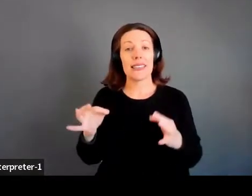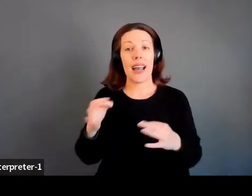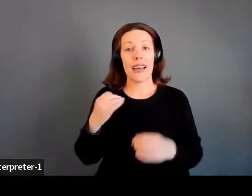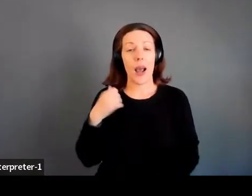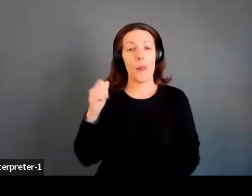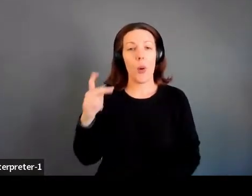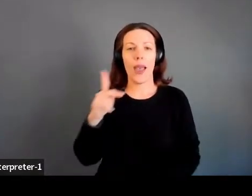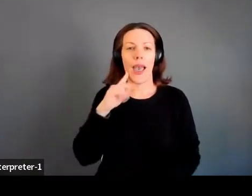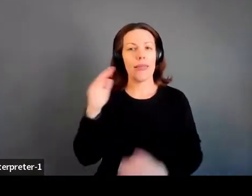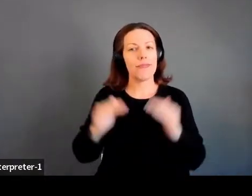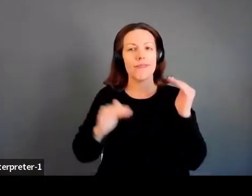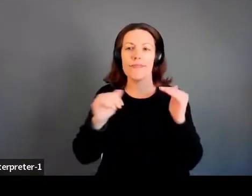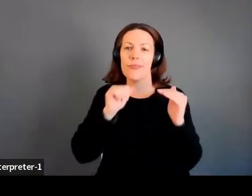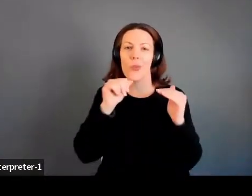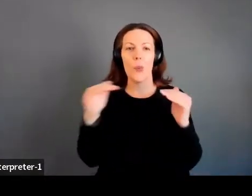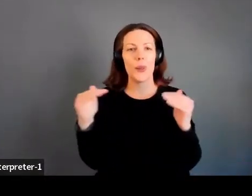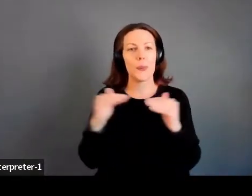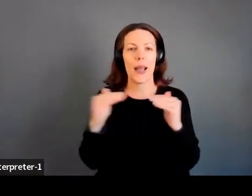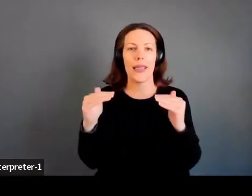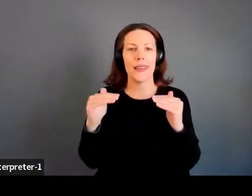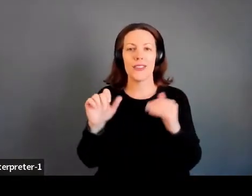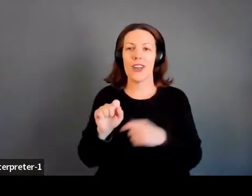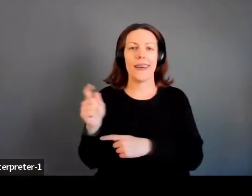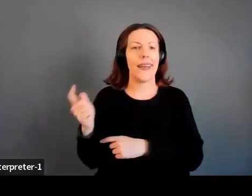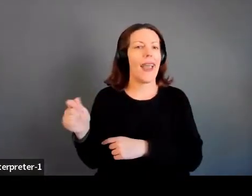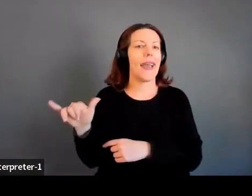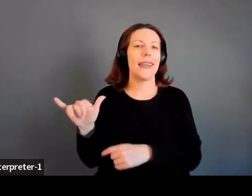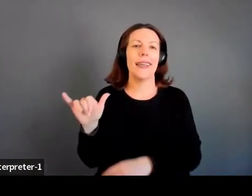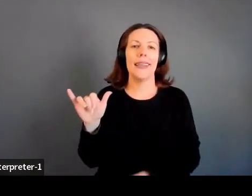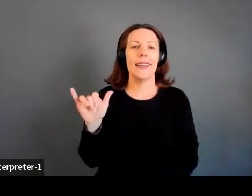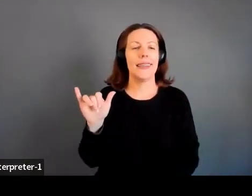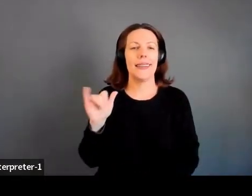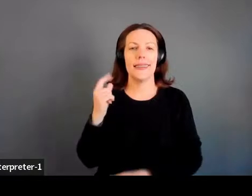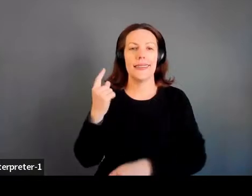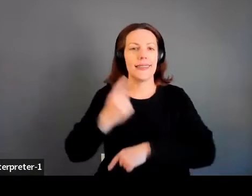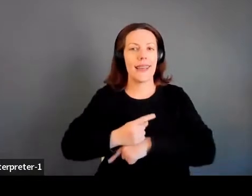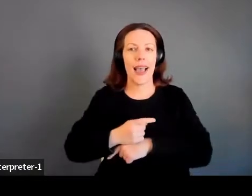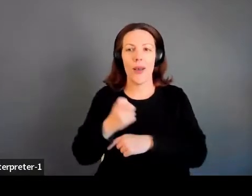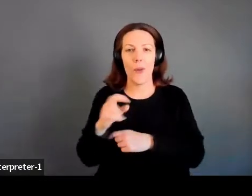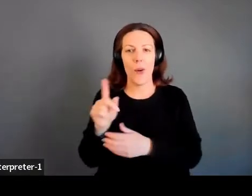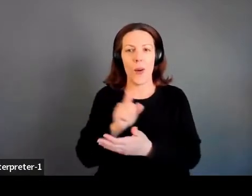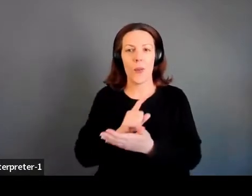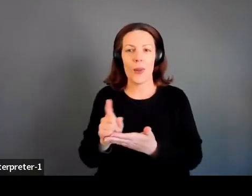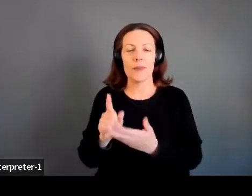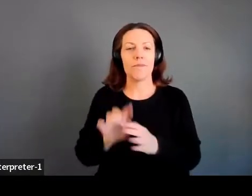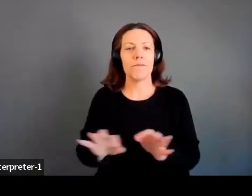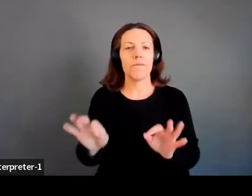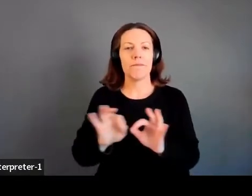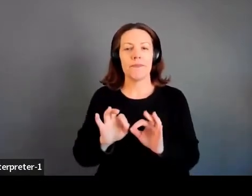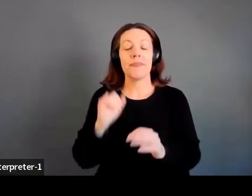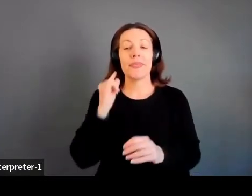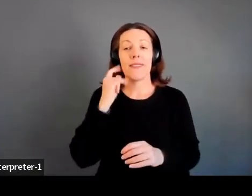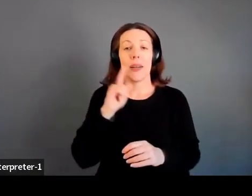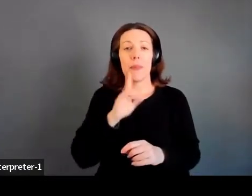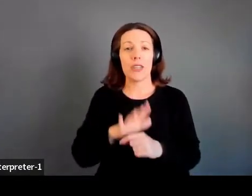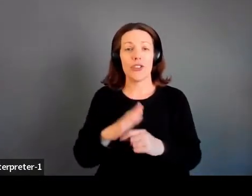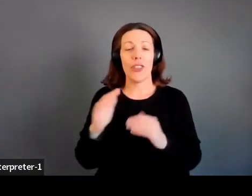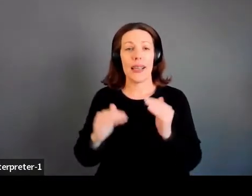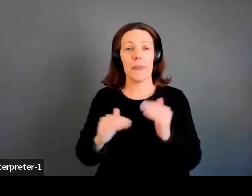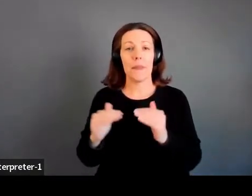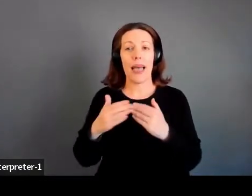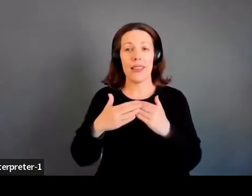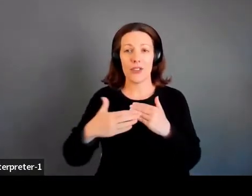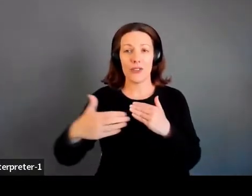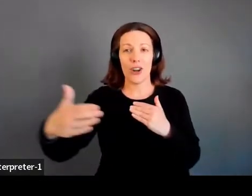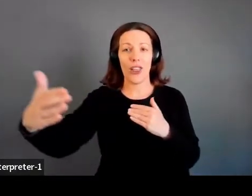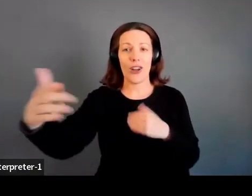are not going to be balanced on, you know, any given day or week, as long as I can make sure that they balance over a longer